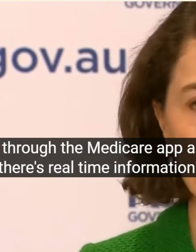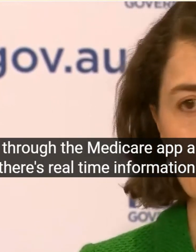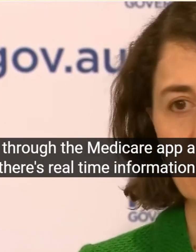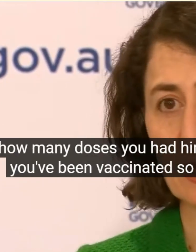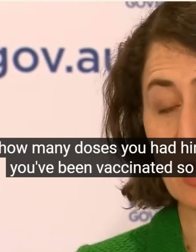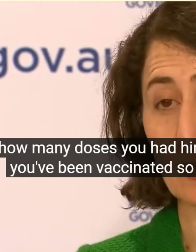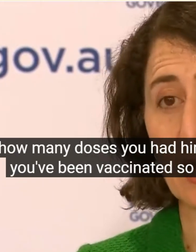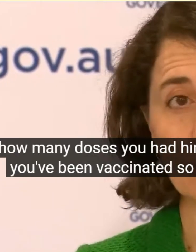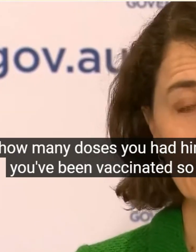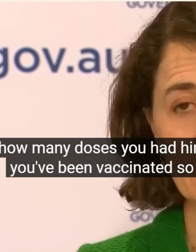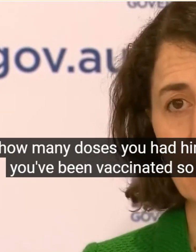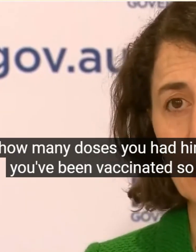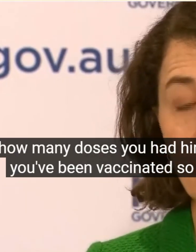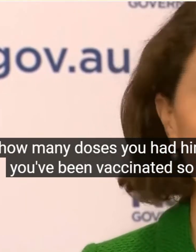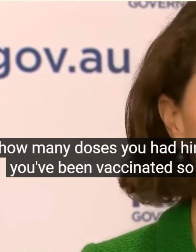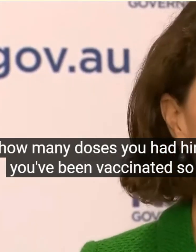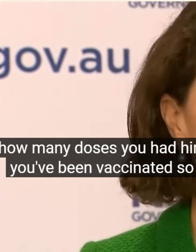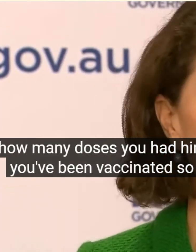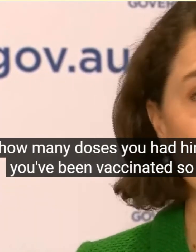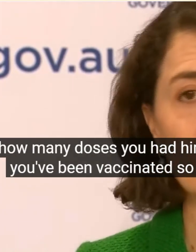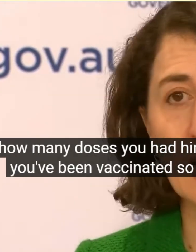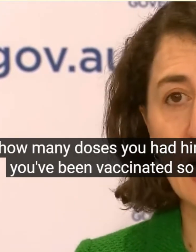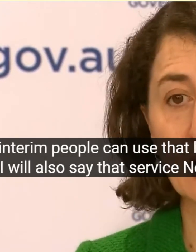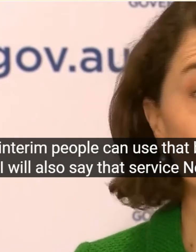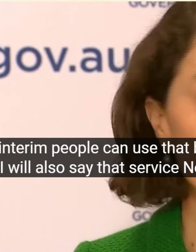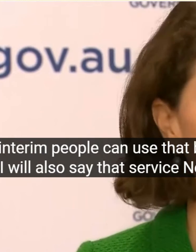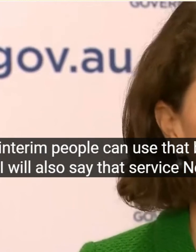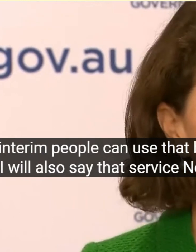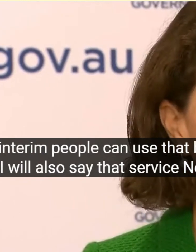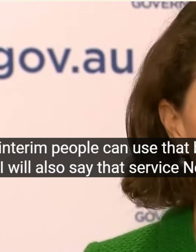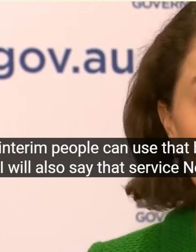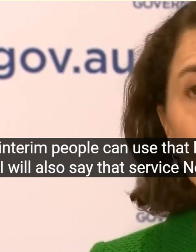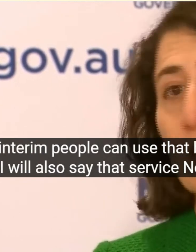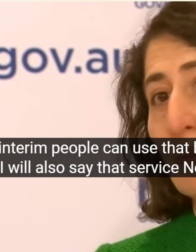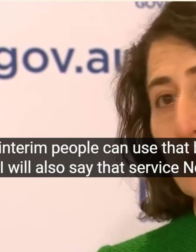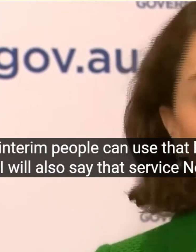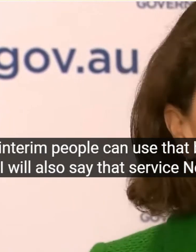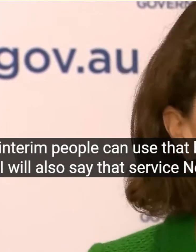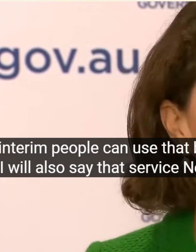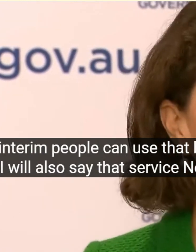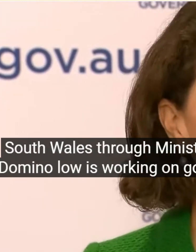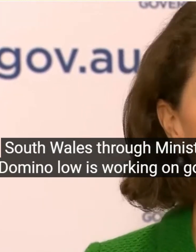New South Wales Through Minister Dominello Is Working On Good Technology Where People Will Be Do Everything At